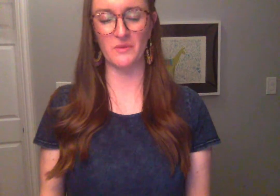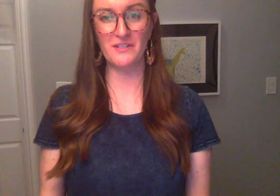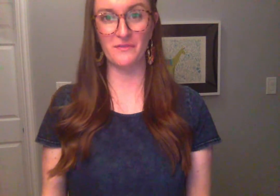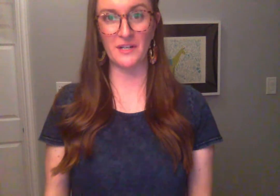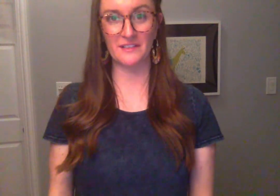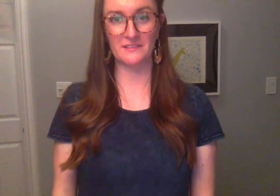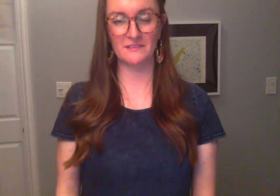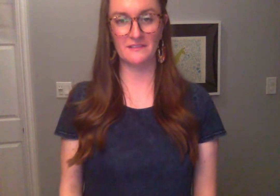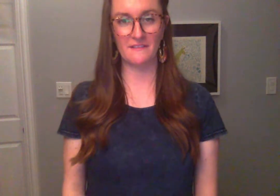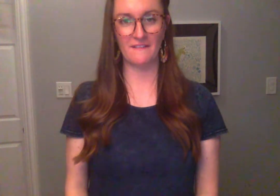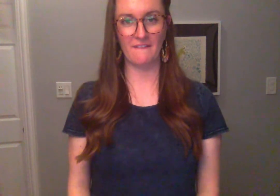wish for?